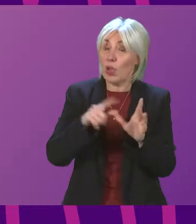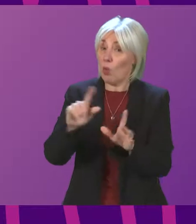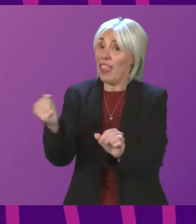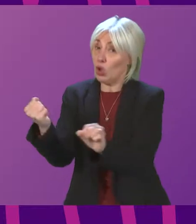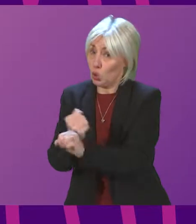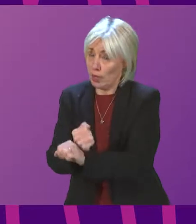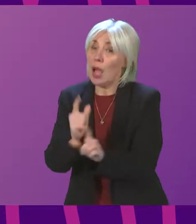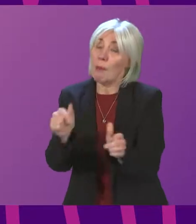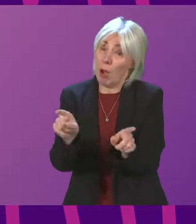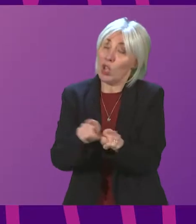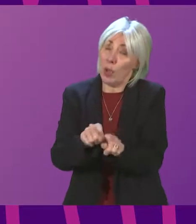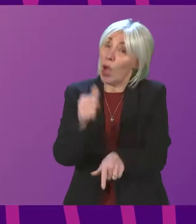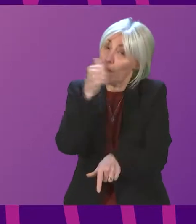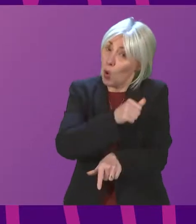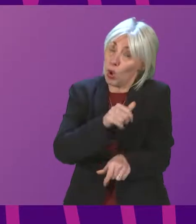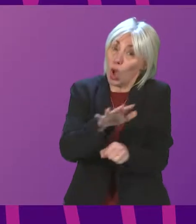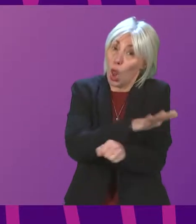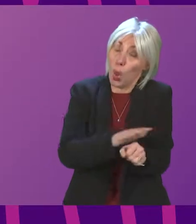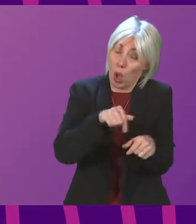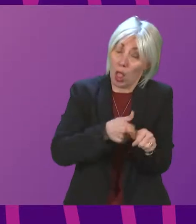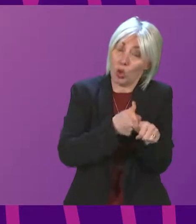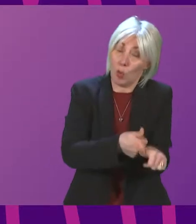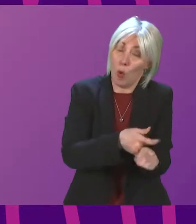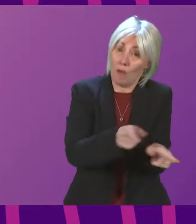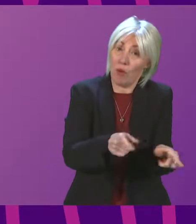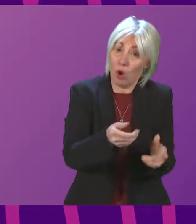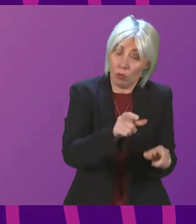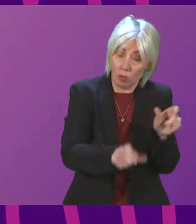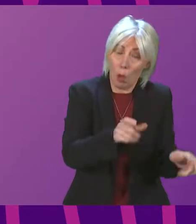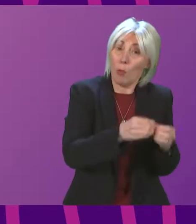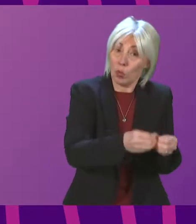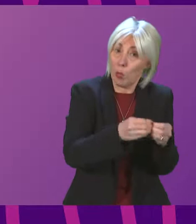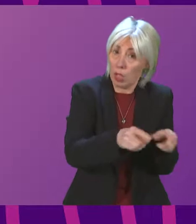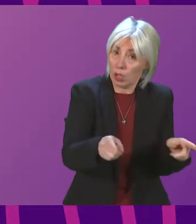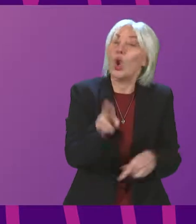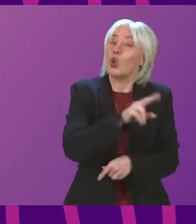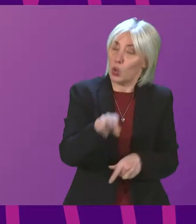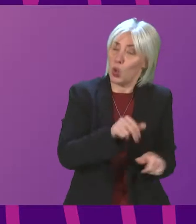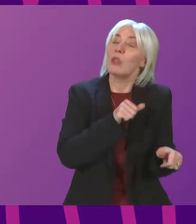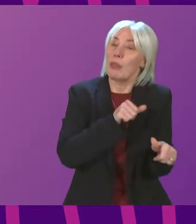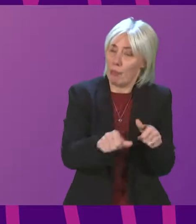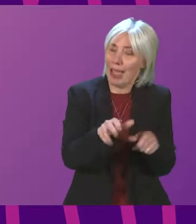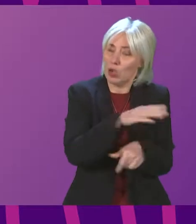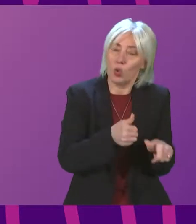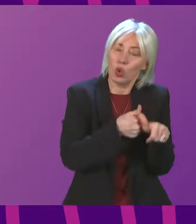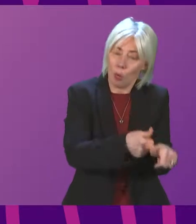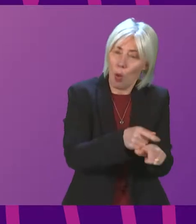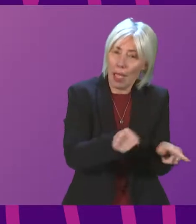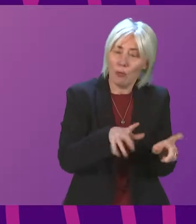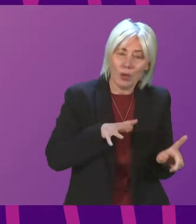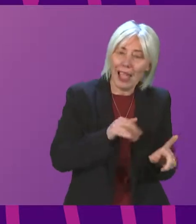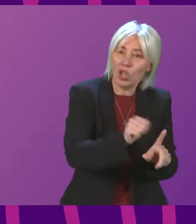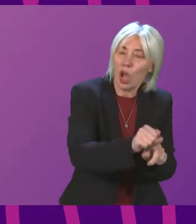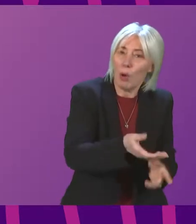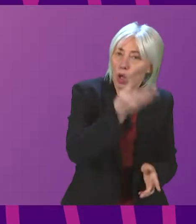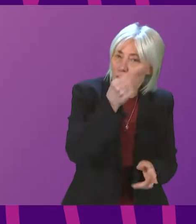there is, of course, an important role for local support to learners. Schools are best placed to support individual learners to catch up on their learning and have